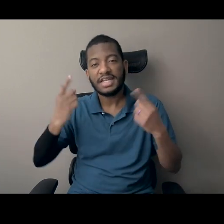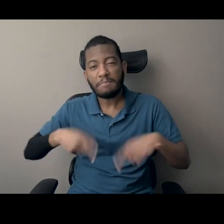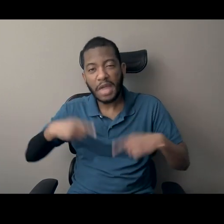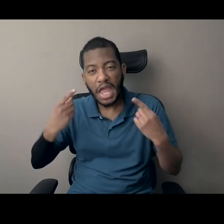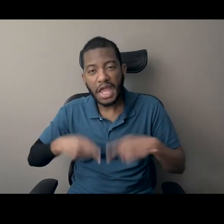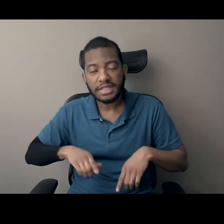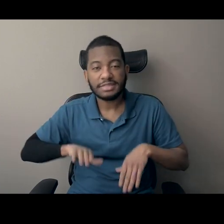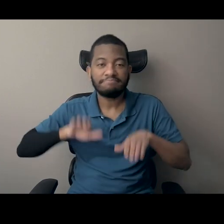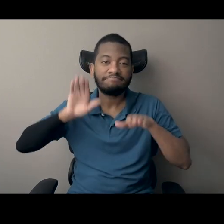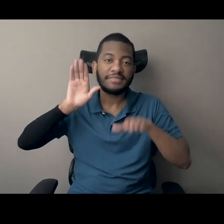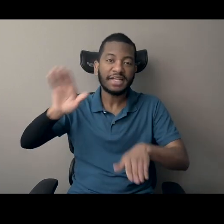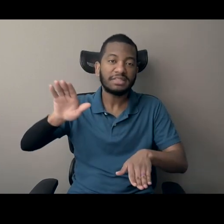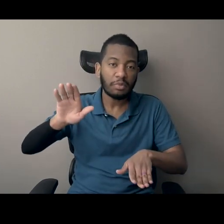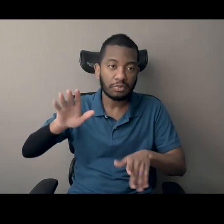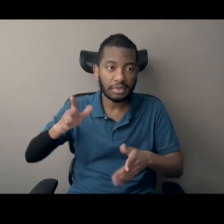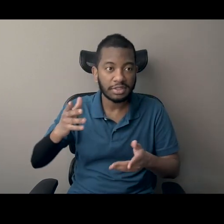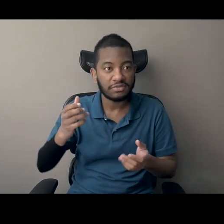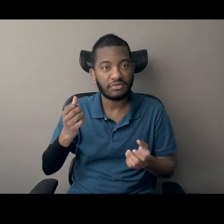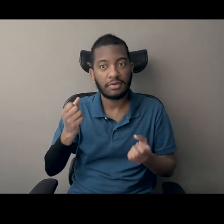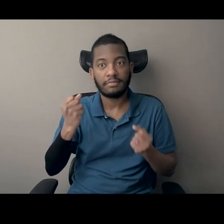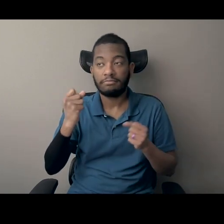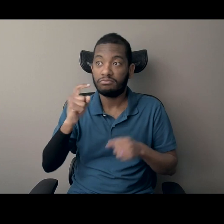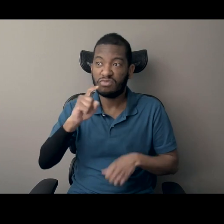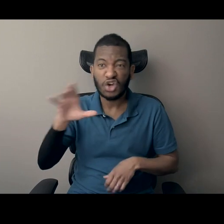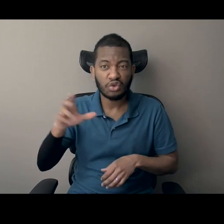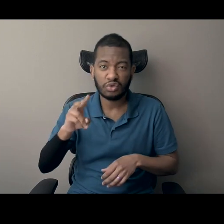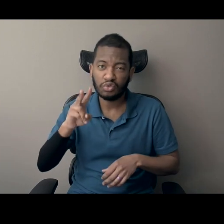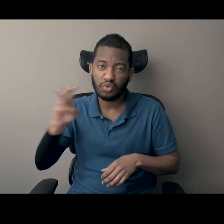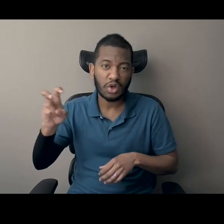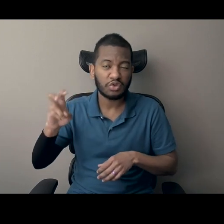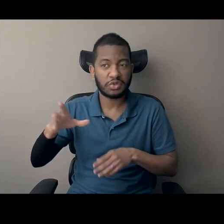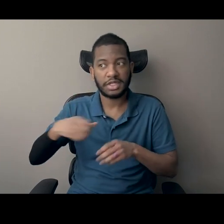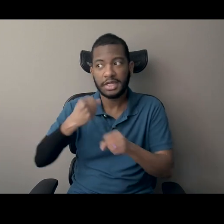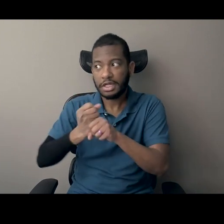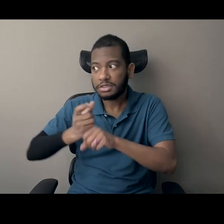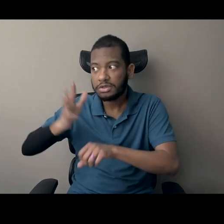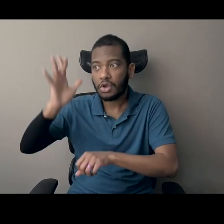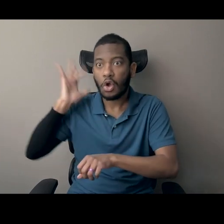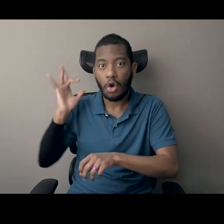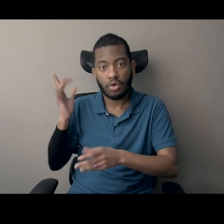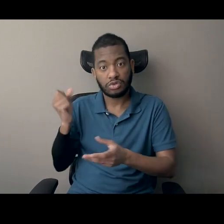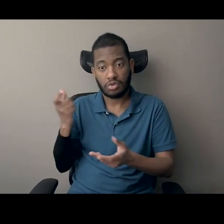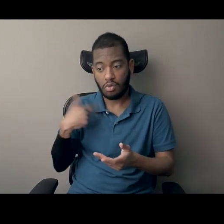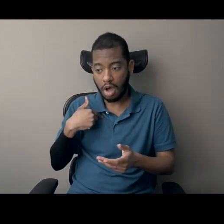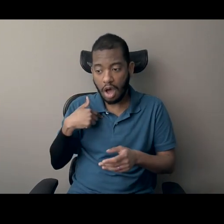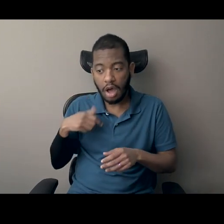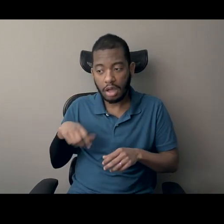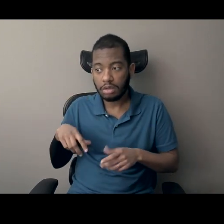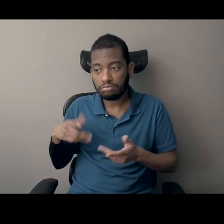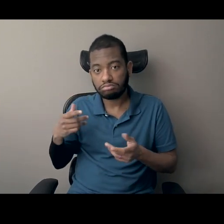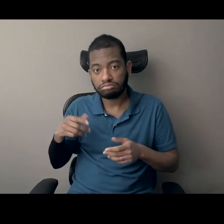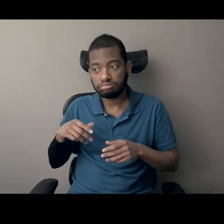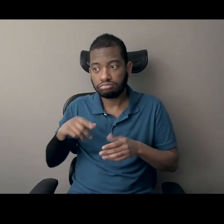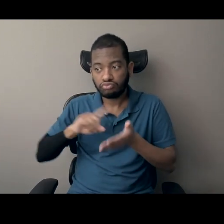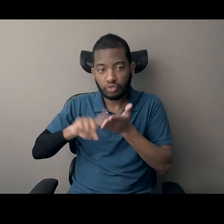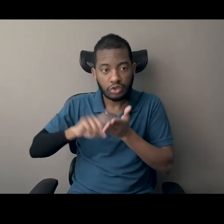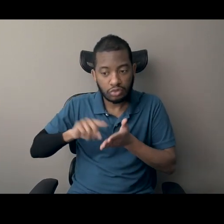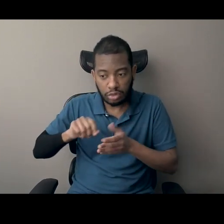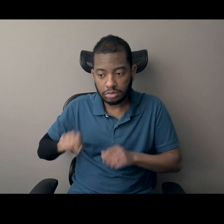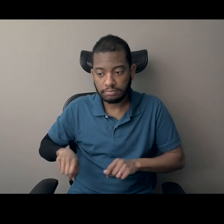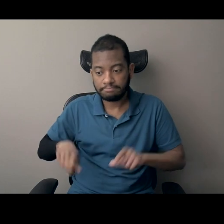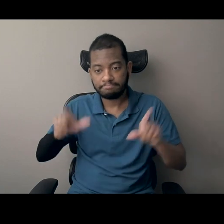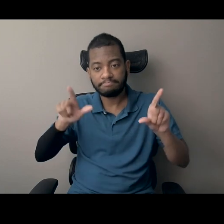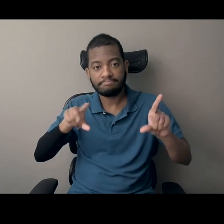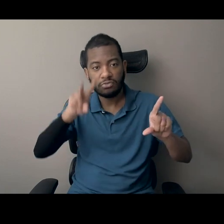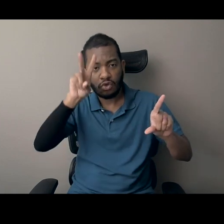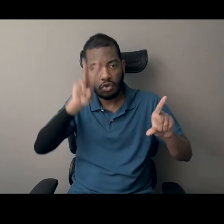And, um, and so something that was really important to me was pulling up the debates that I was interested in and using the